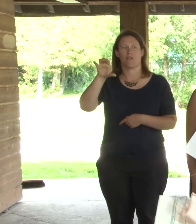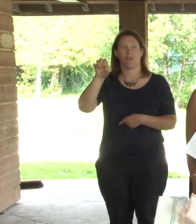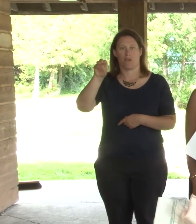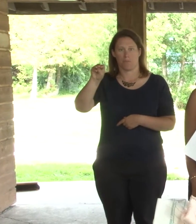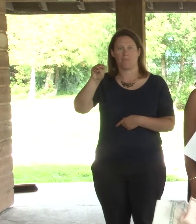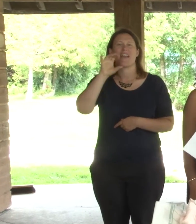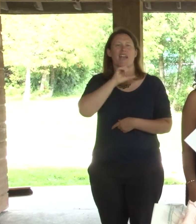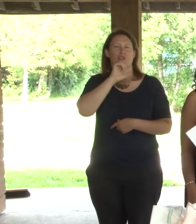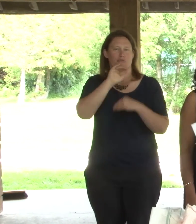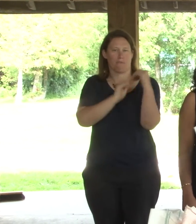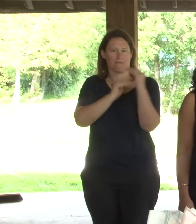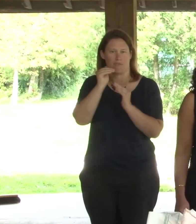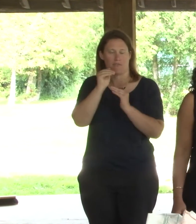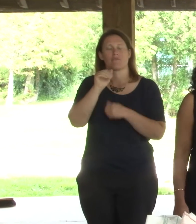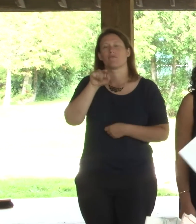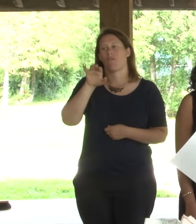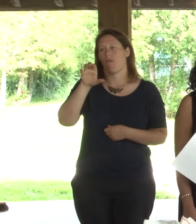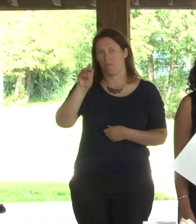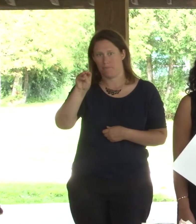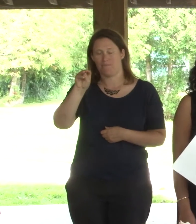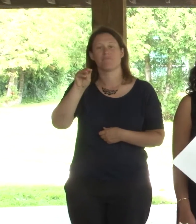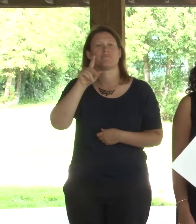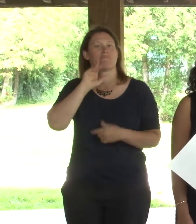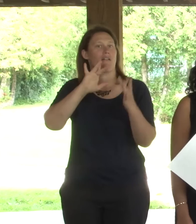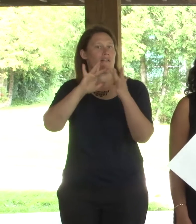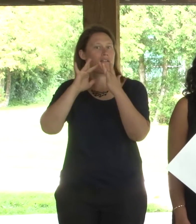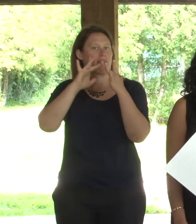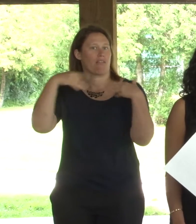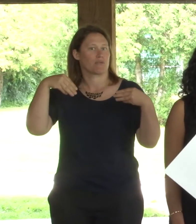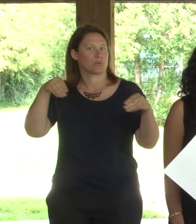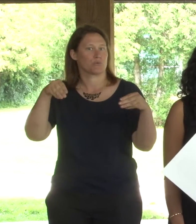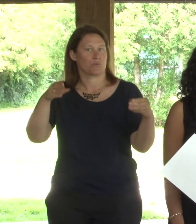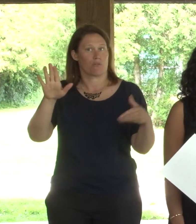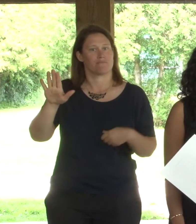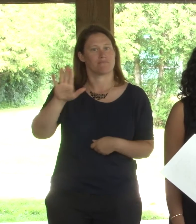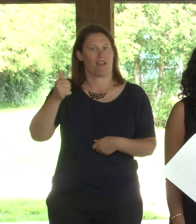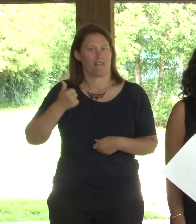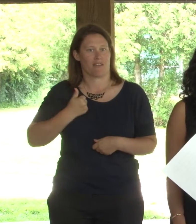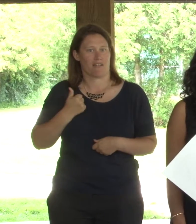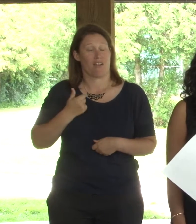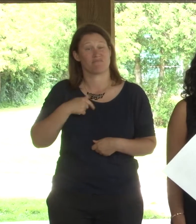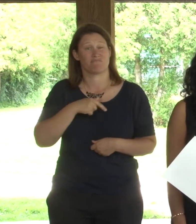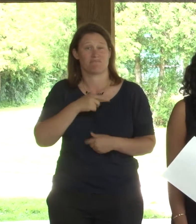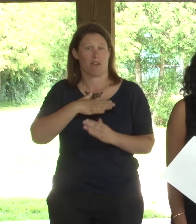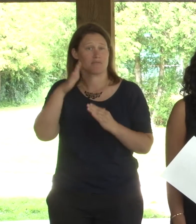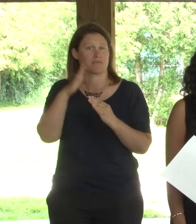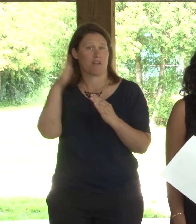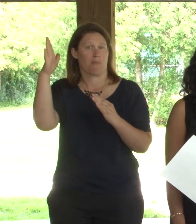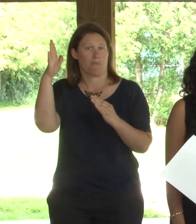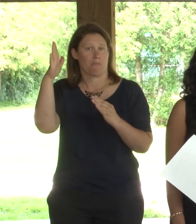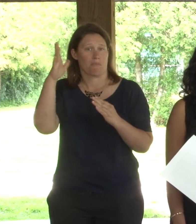an online premier home healthcare store in Canada. We are one of the top retailers of adult